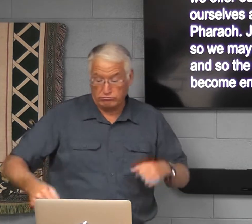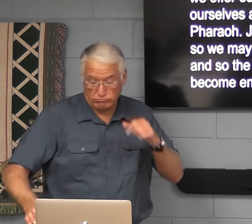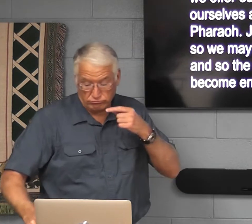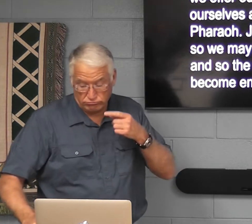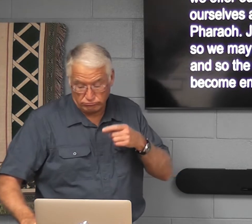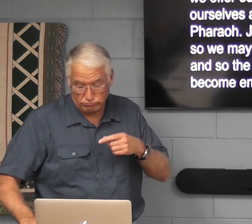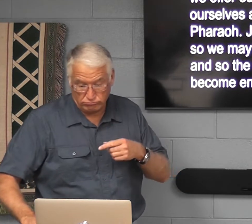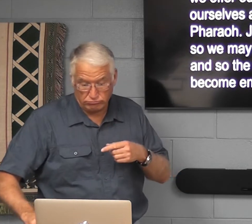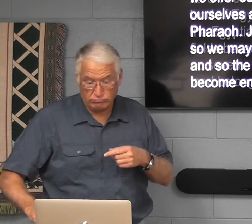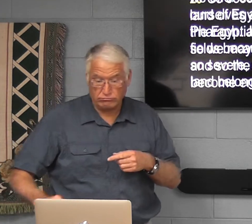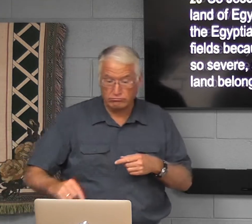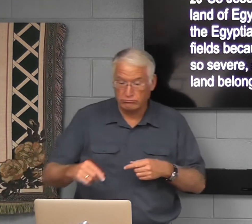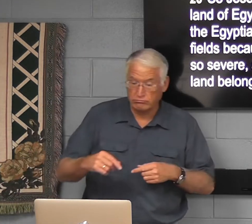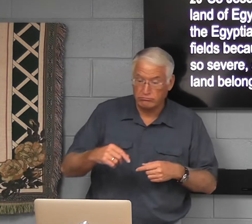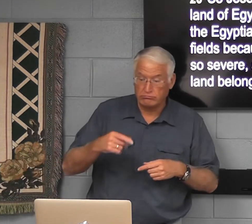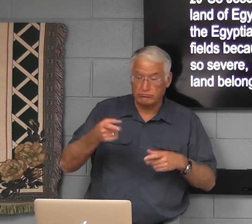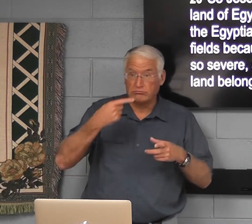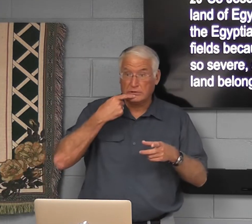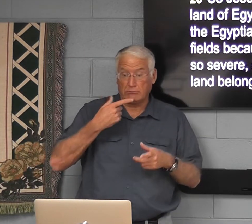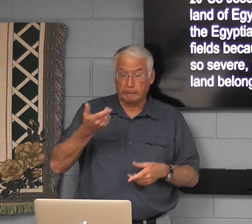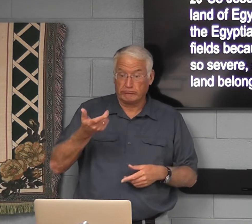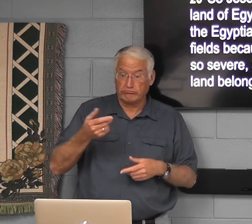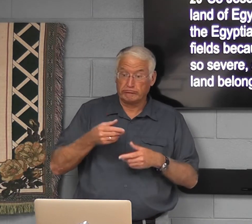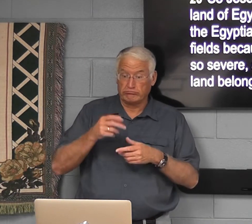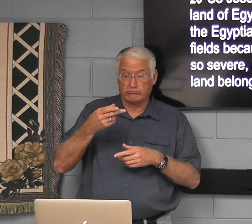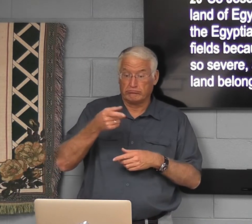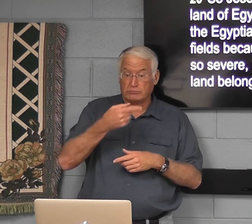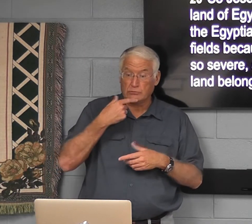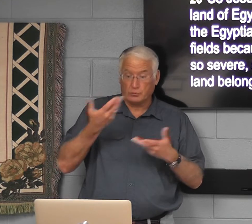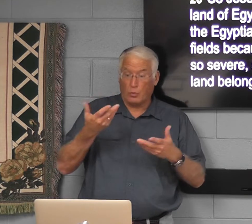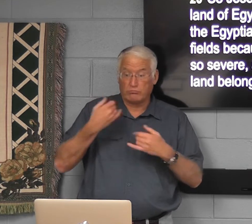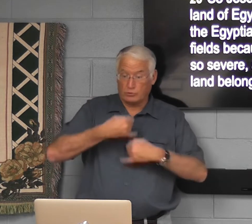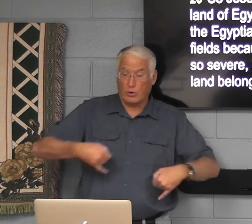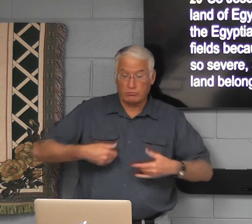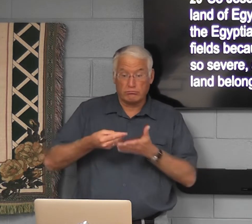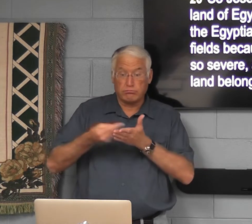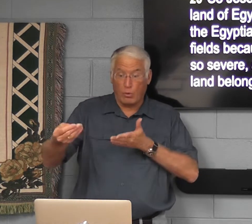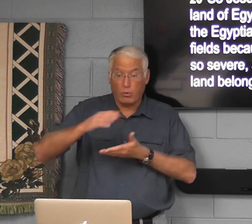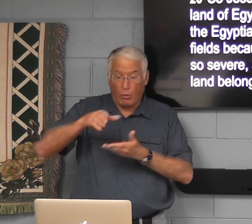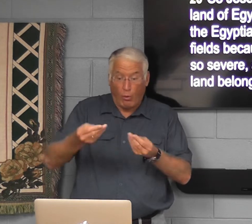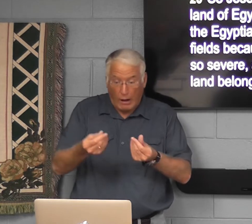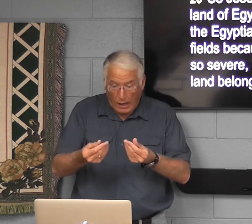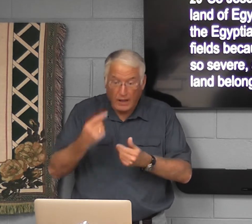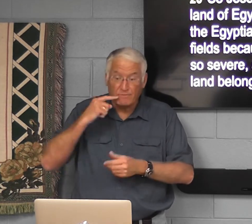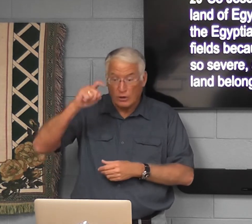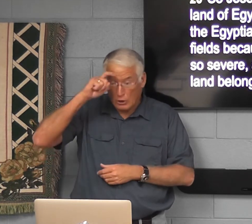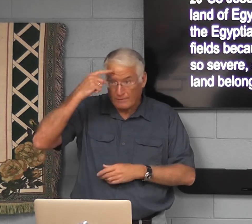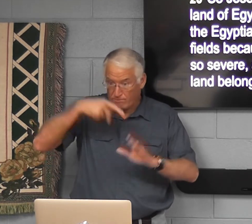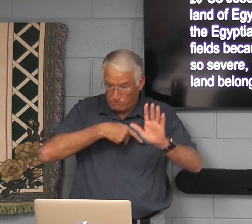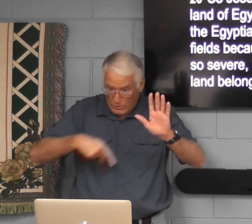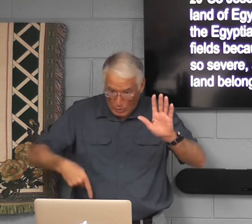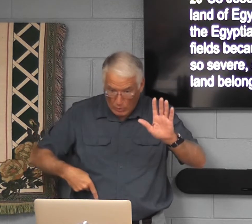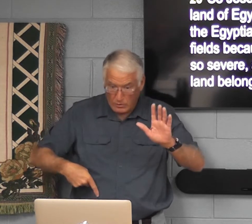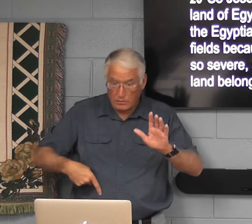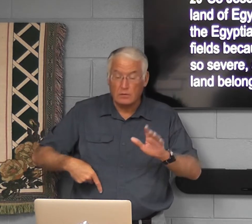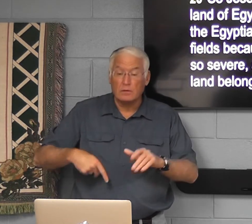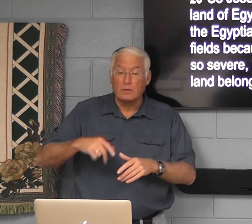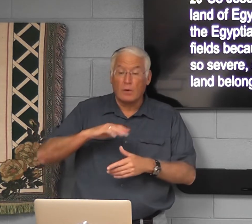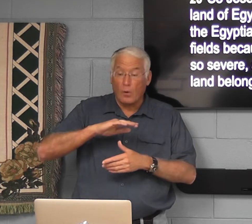So Joseph replies, So Joseph bought all of the land of Egypt for Pharaoh.